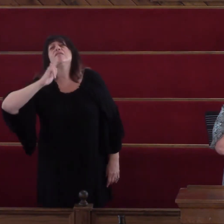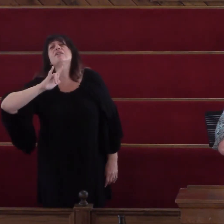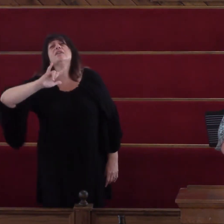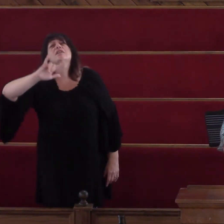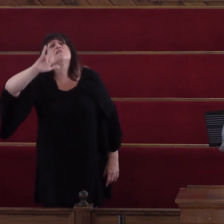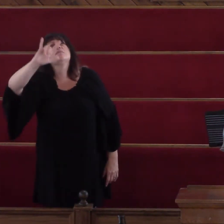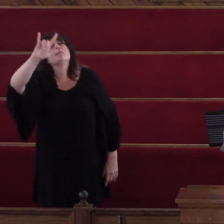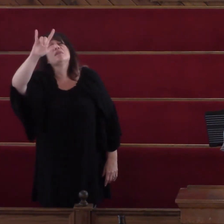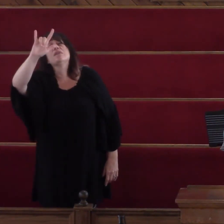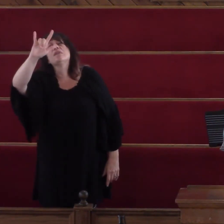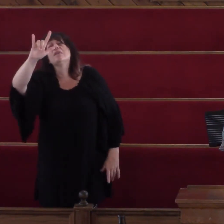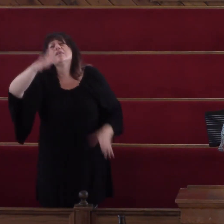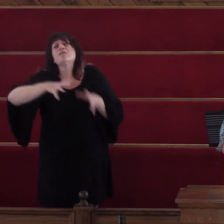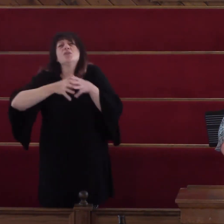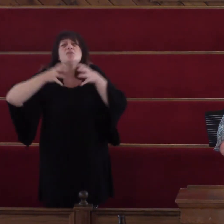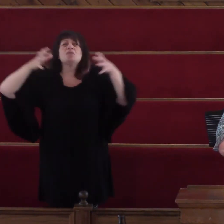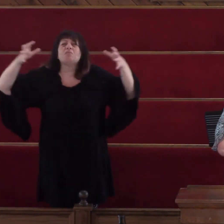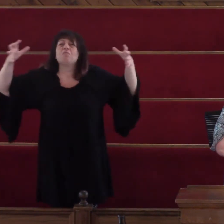And you